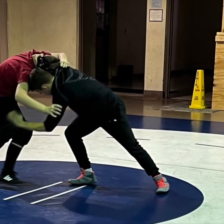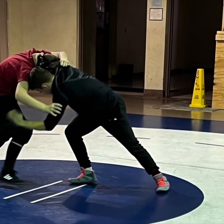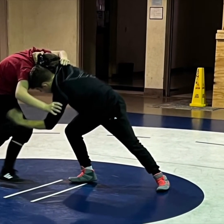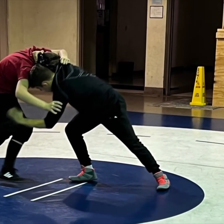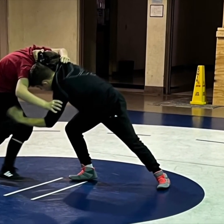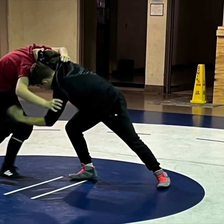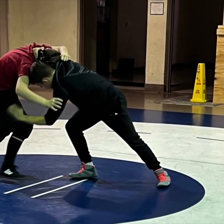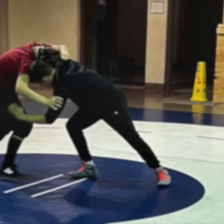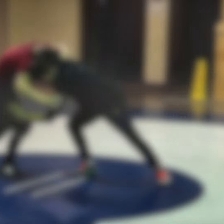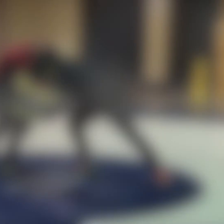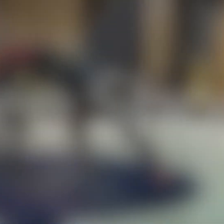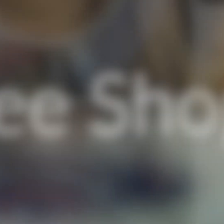Go Spartans! Max .